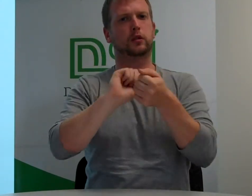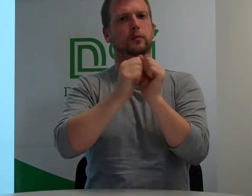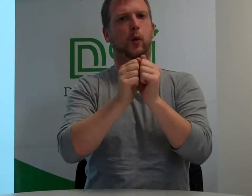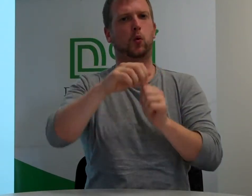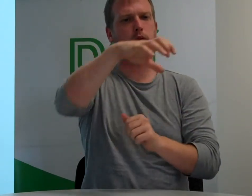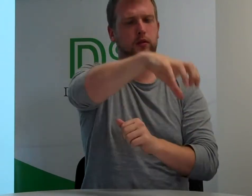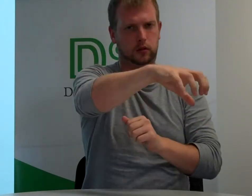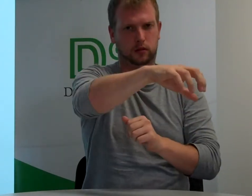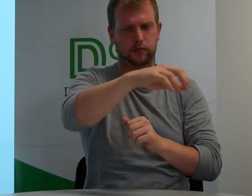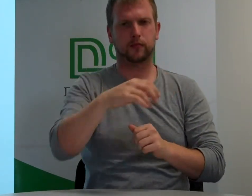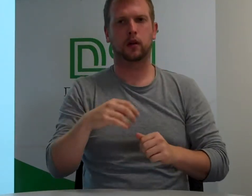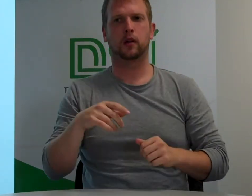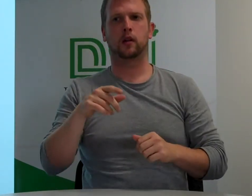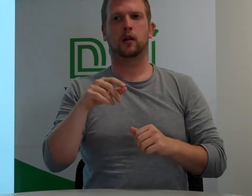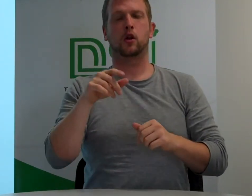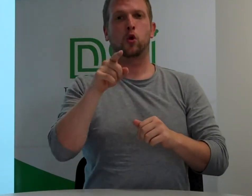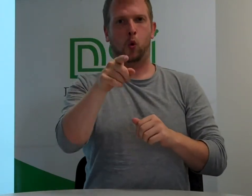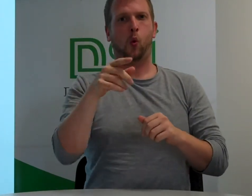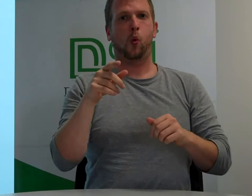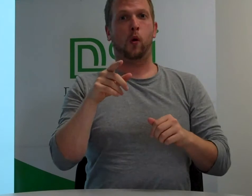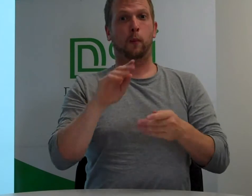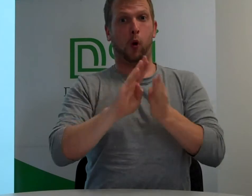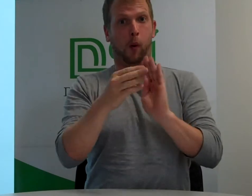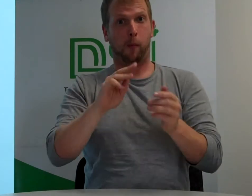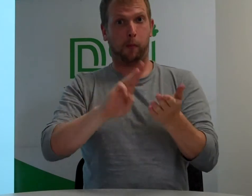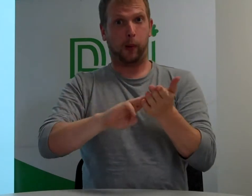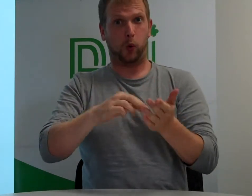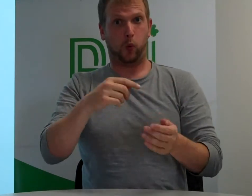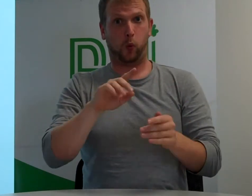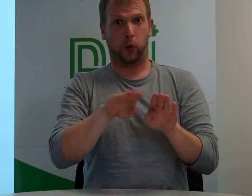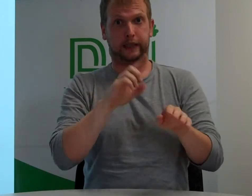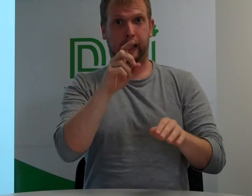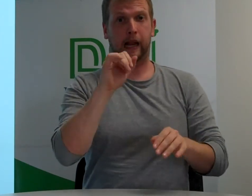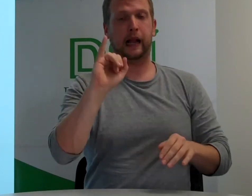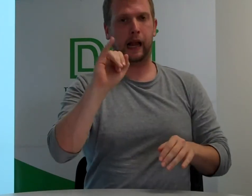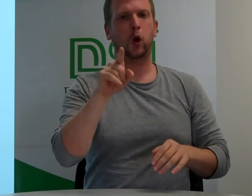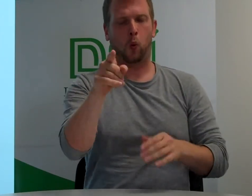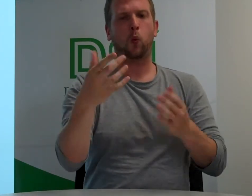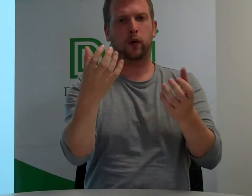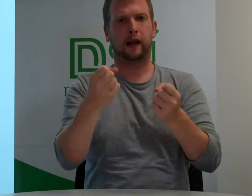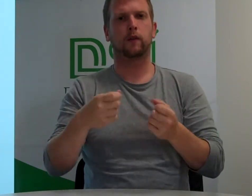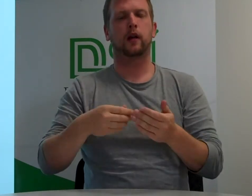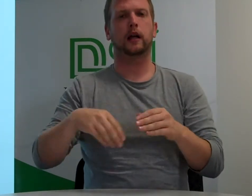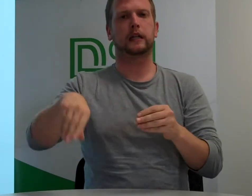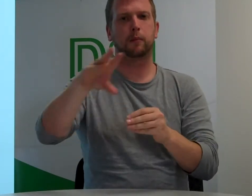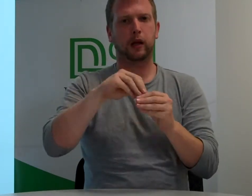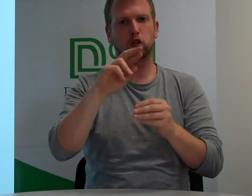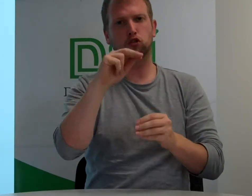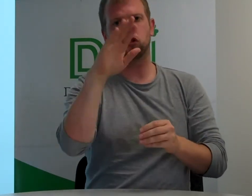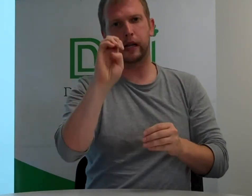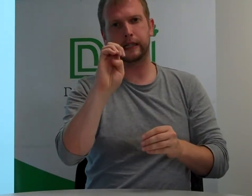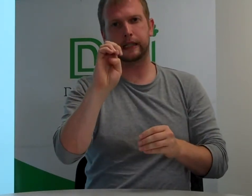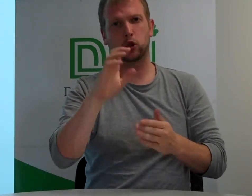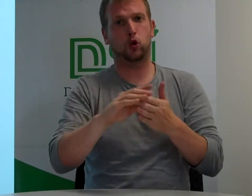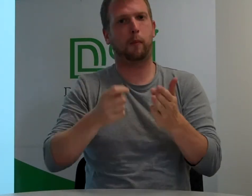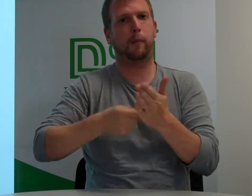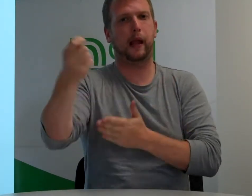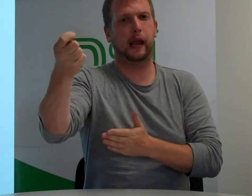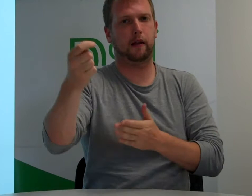sports. You've got a memory in Canada. has special days to prepare